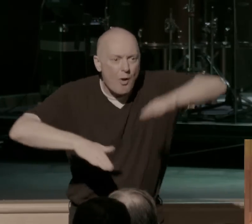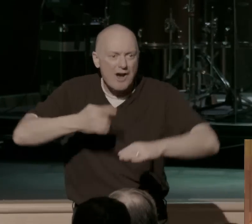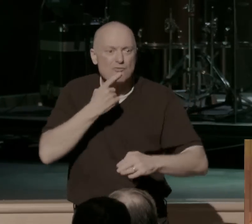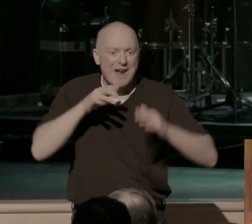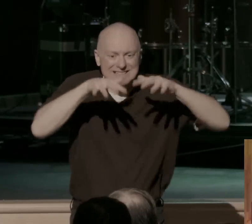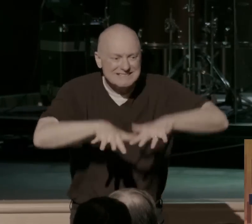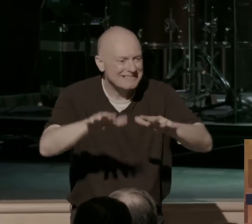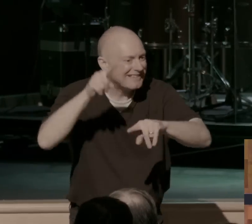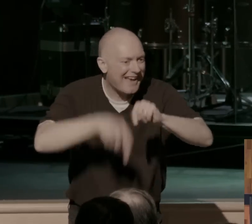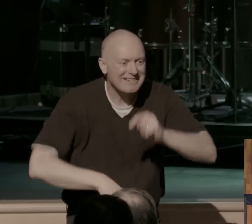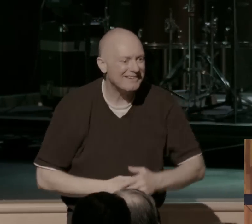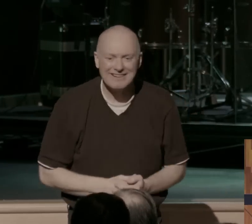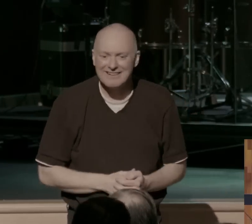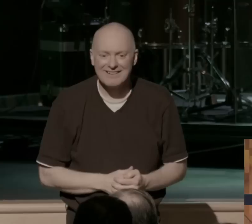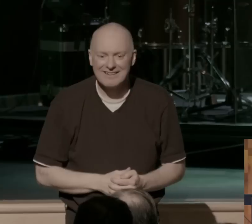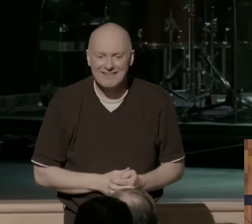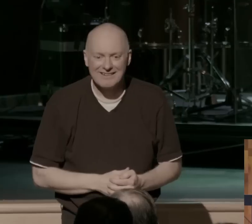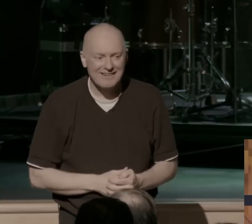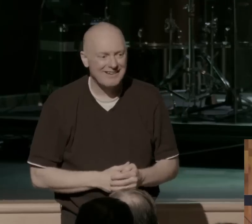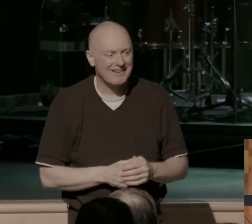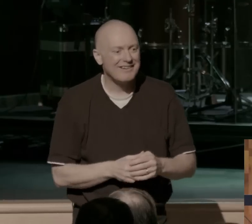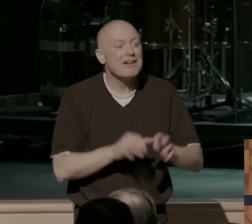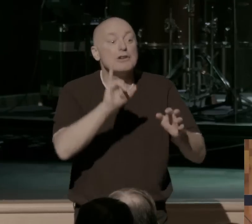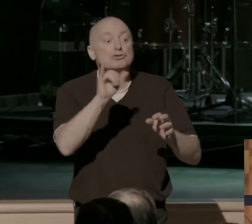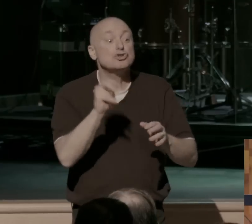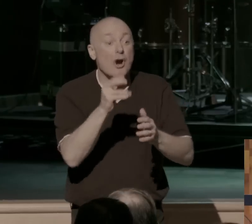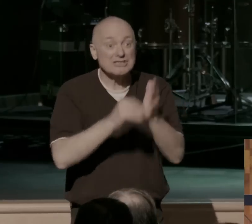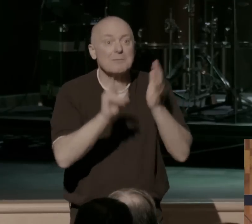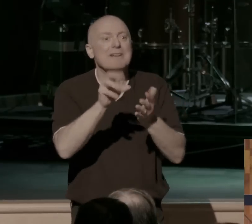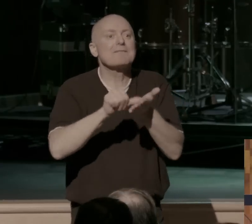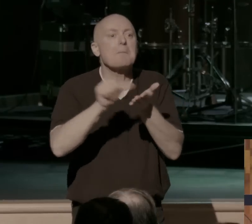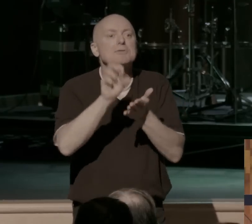Flip back to John chapter 6 real quick. Just the last thing for tonight.